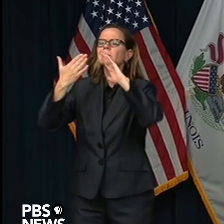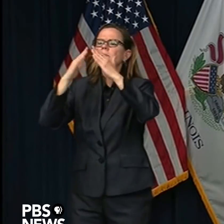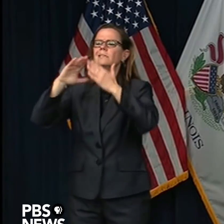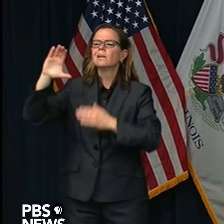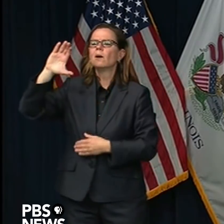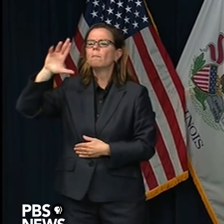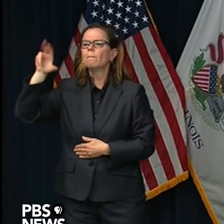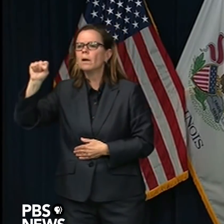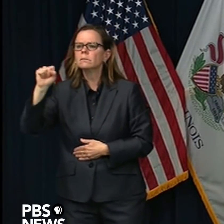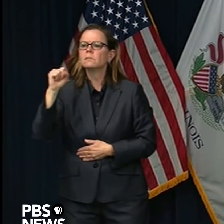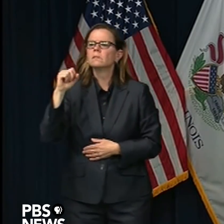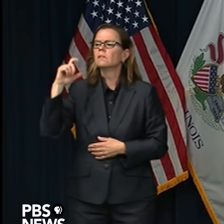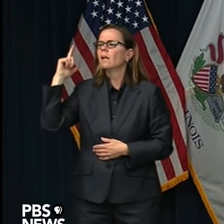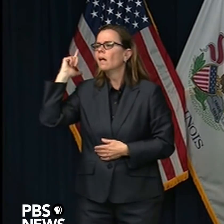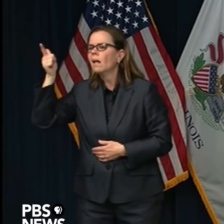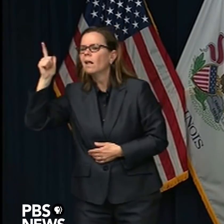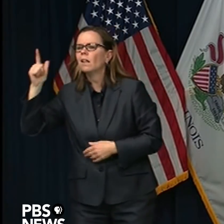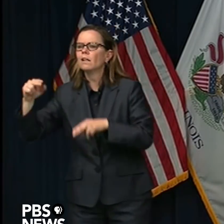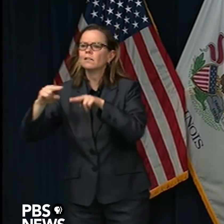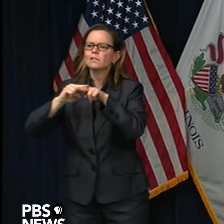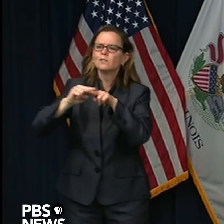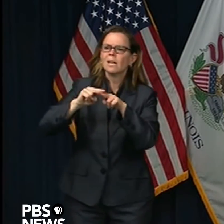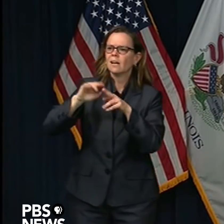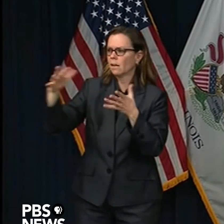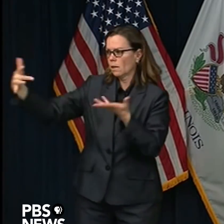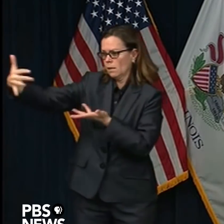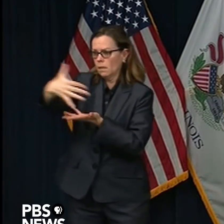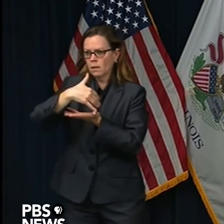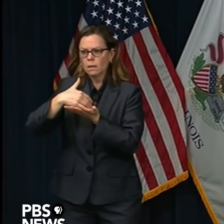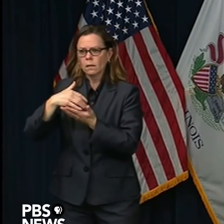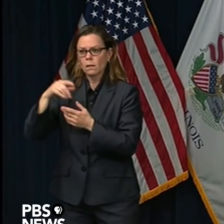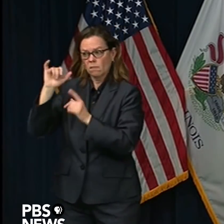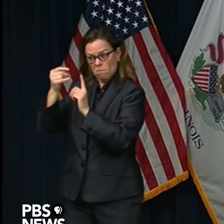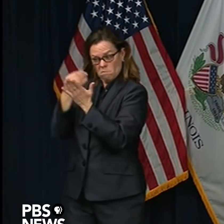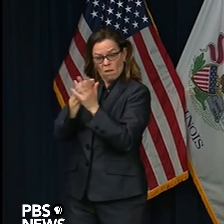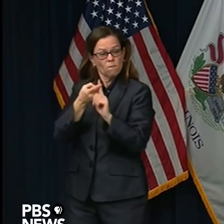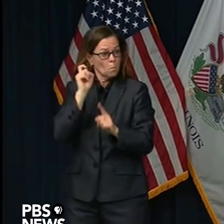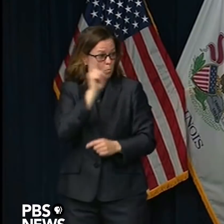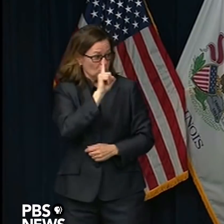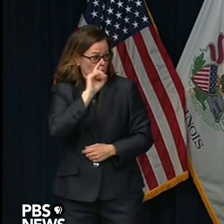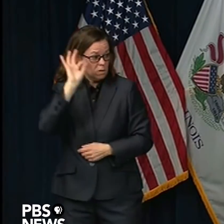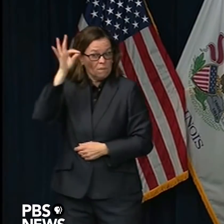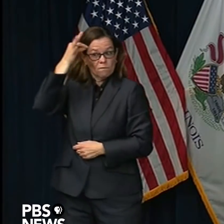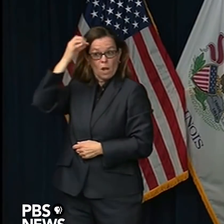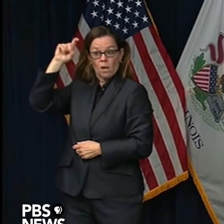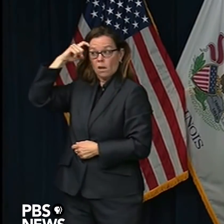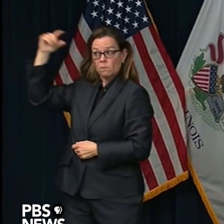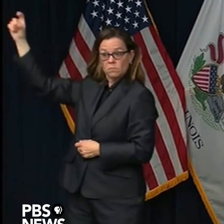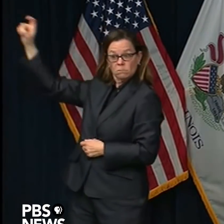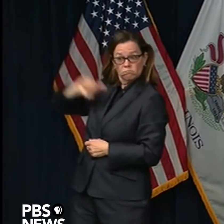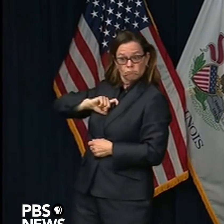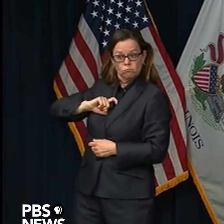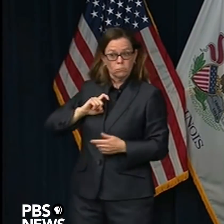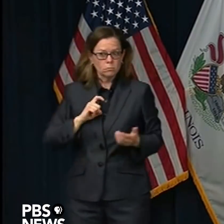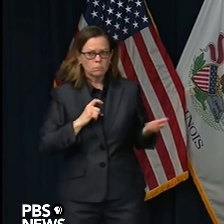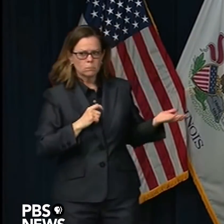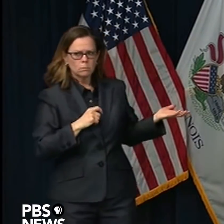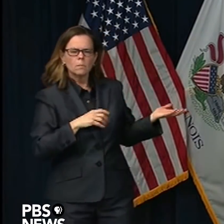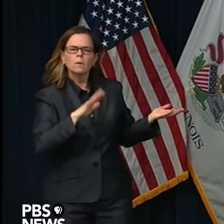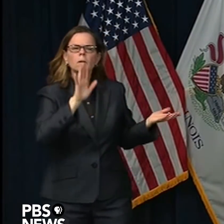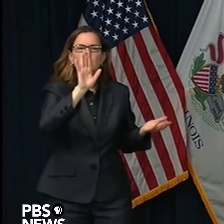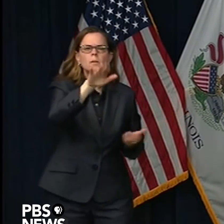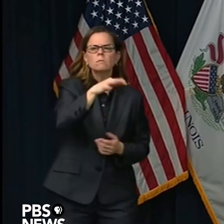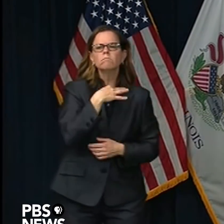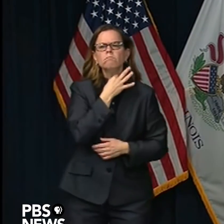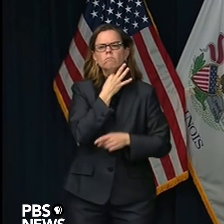on that? If you've already talked about that, forgive me. You mean just on schools or overall? No, just overall. Overall, yes. So by